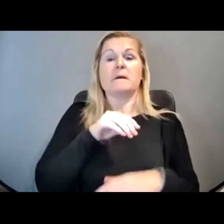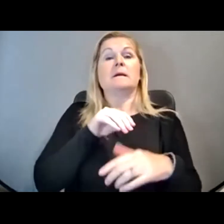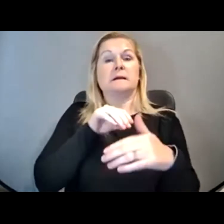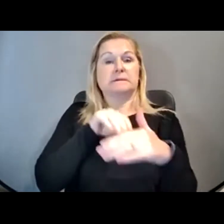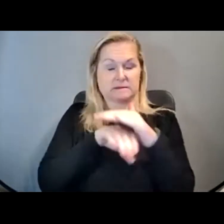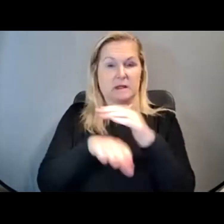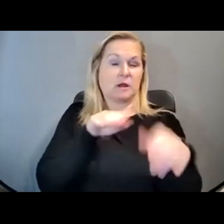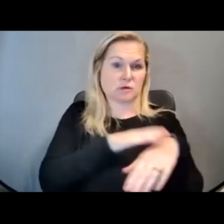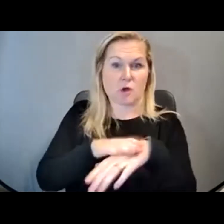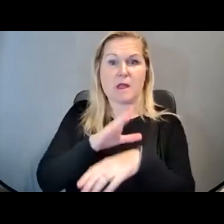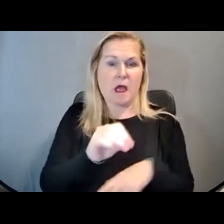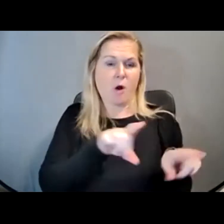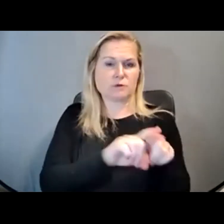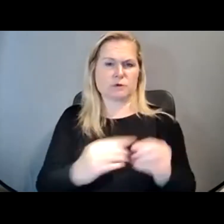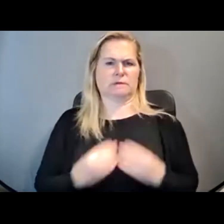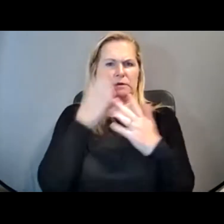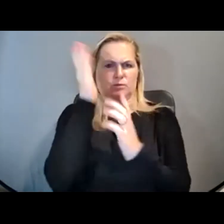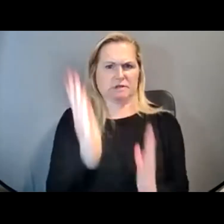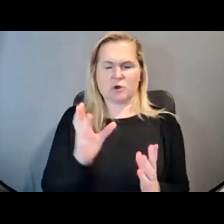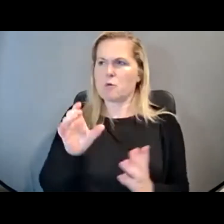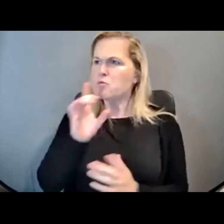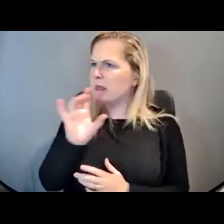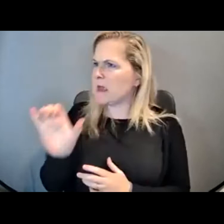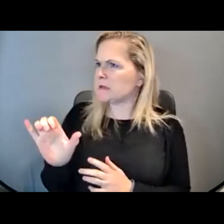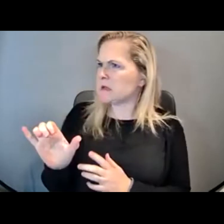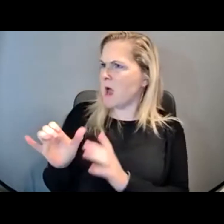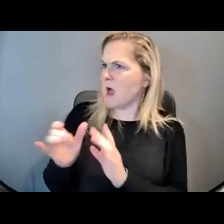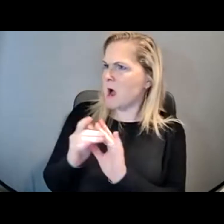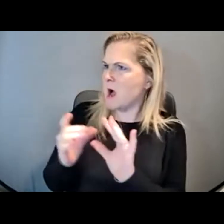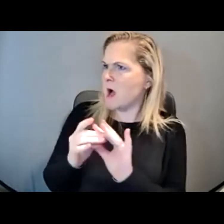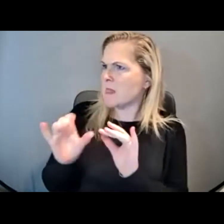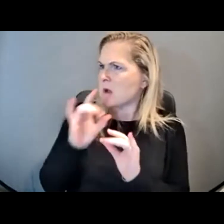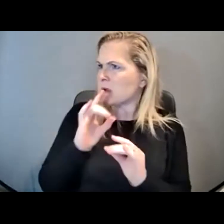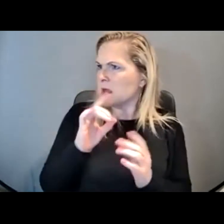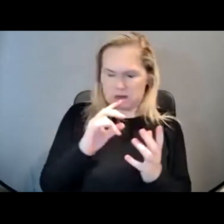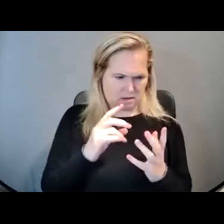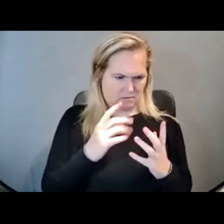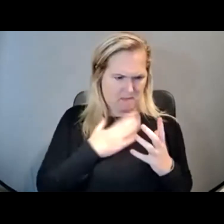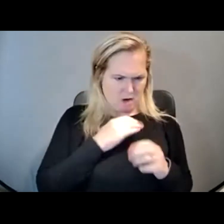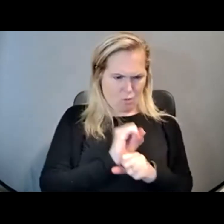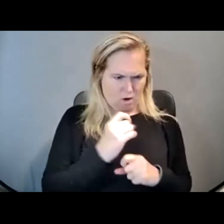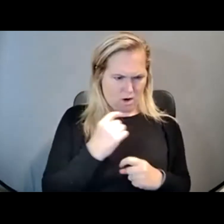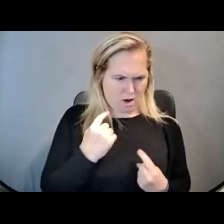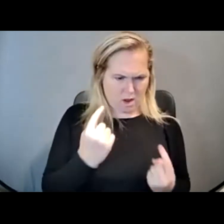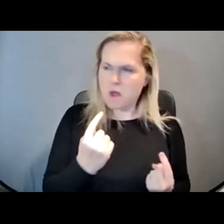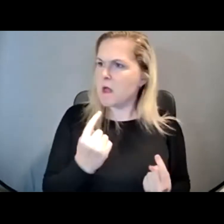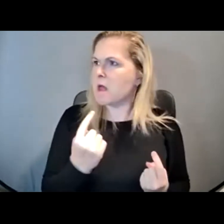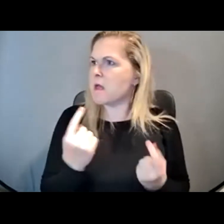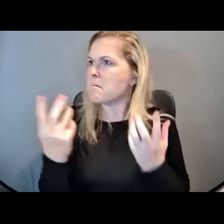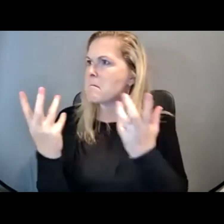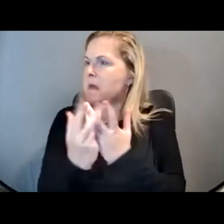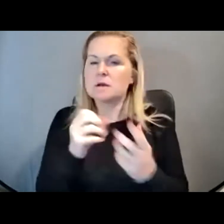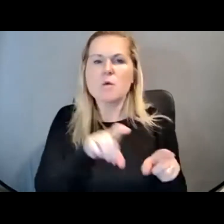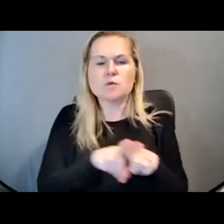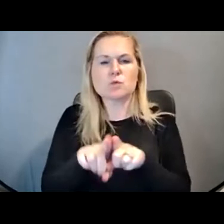inspirational speaker, and that really spoke to the work that I've been doing my entire life, but most importantly, it speaks to